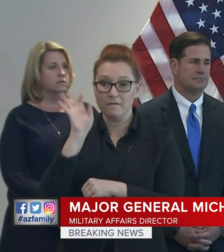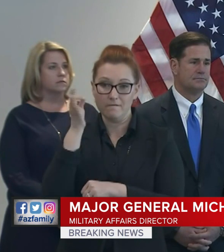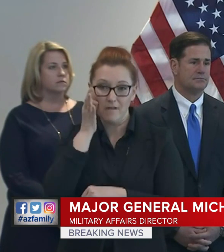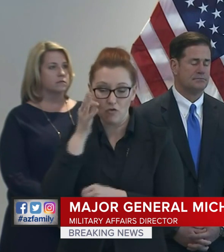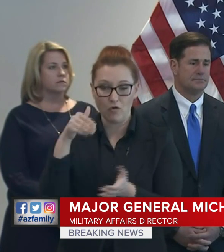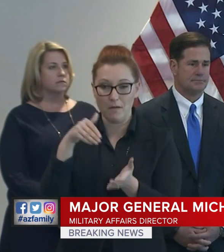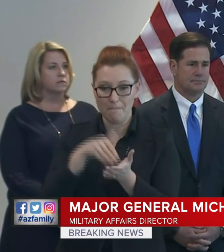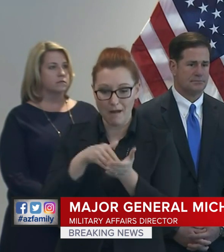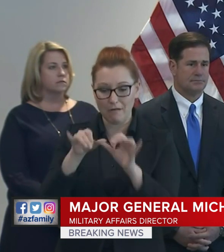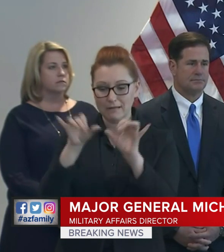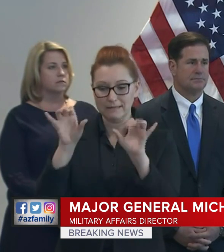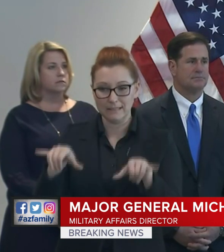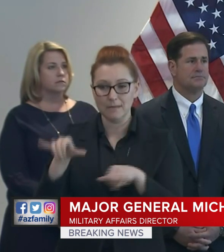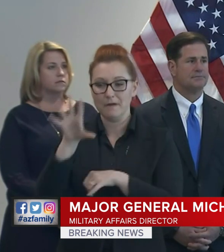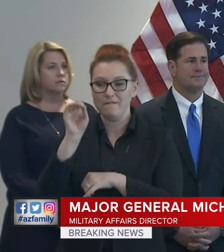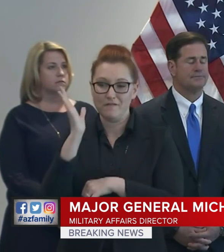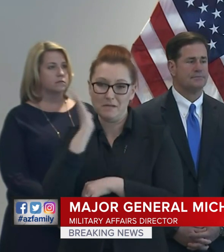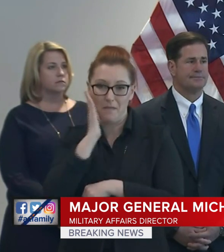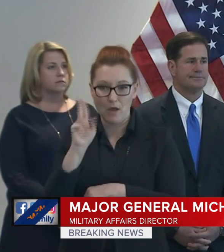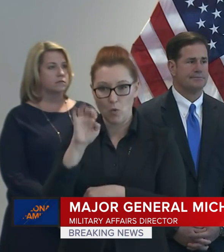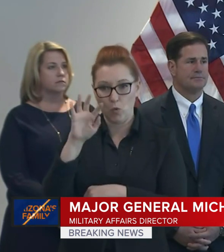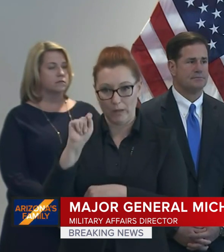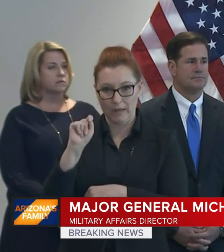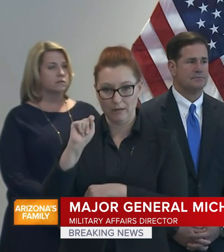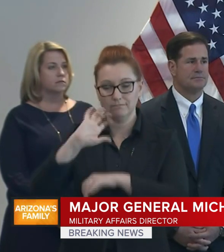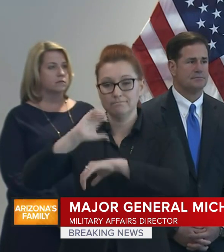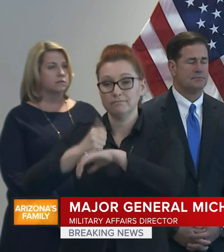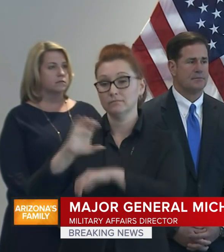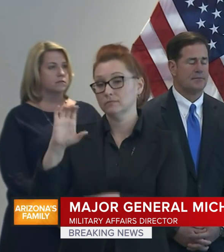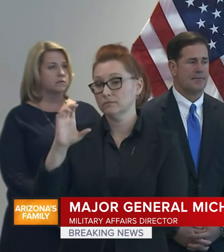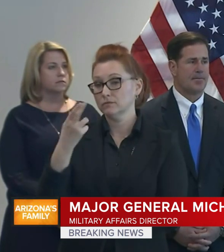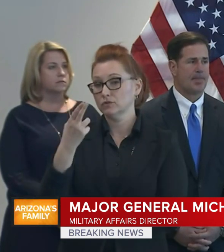a 50-bed unit, and we set it up at Chinle.